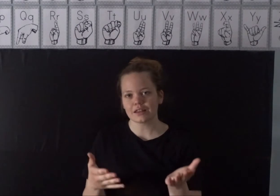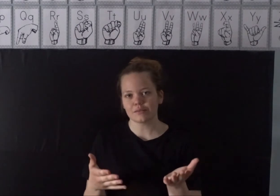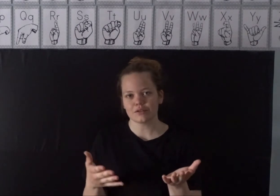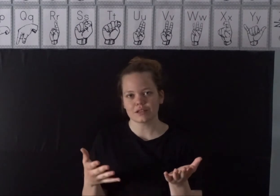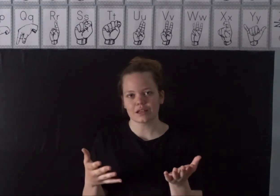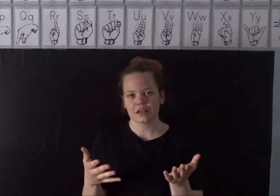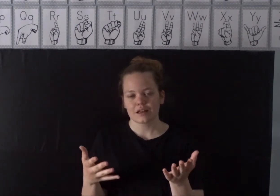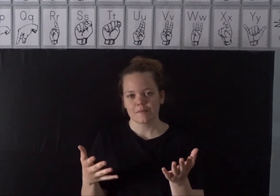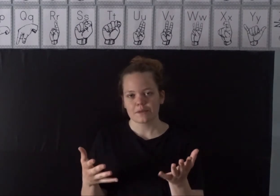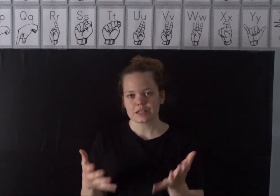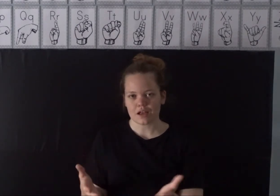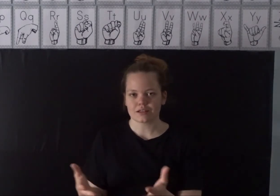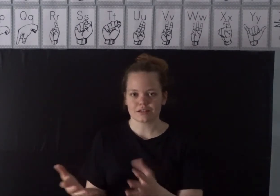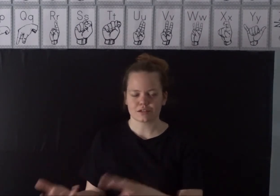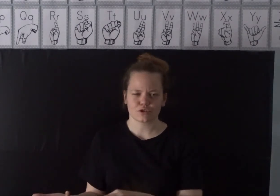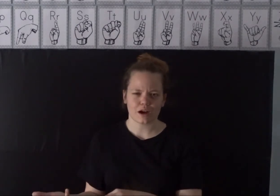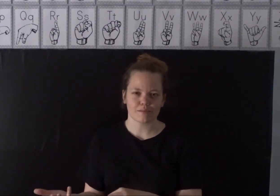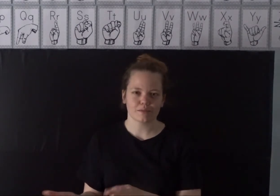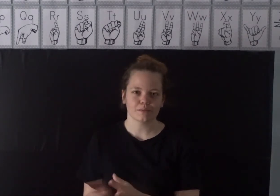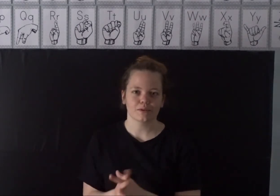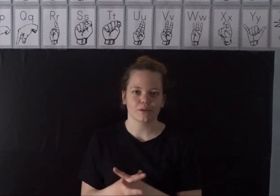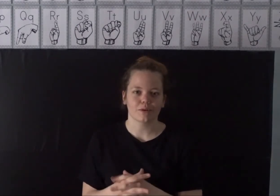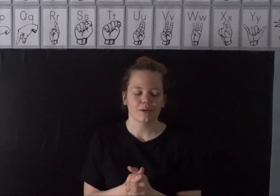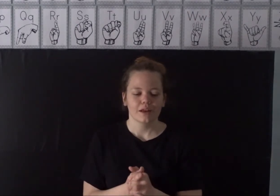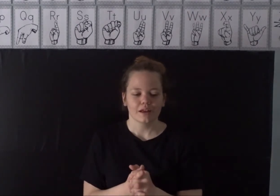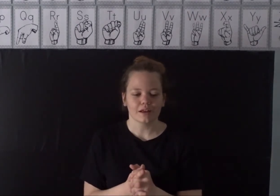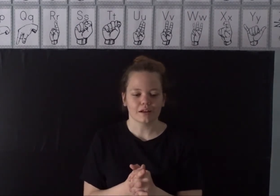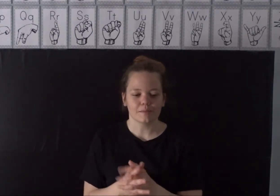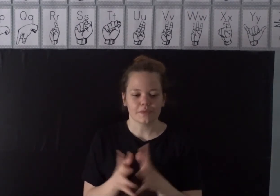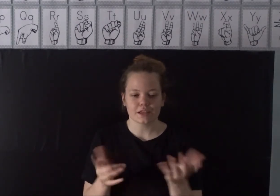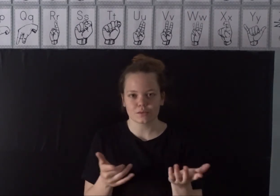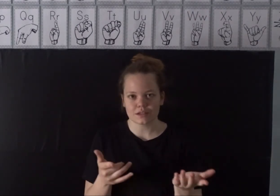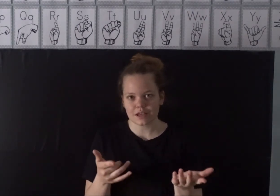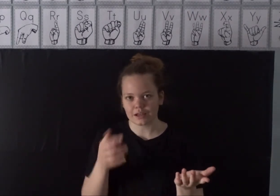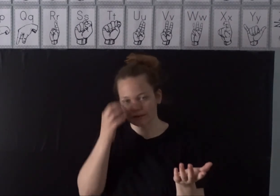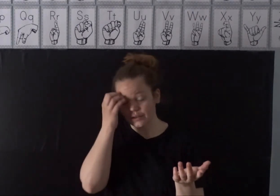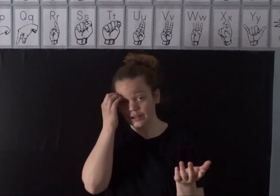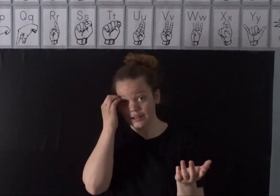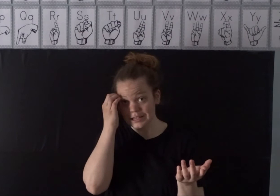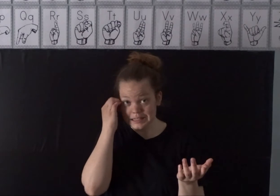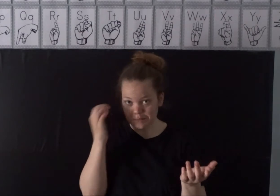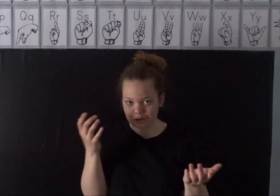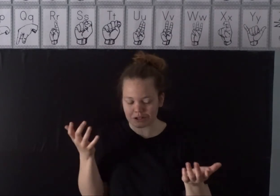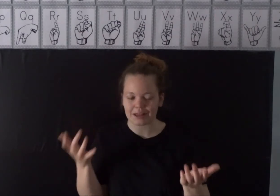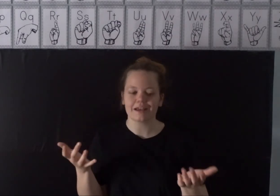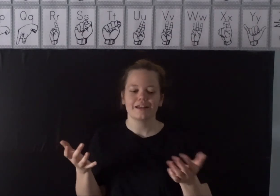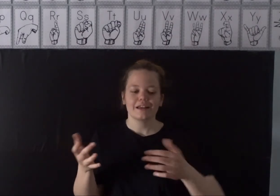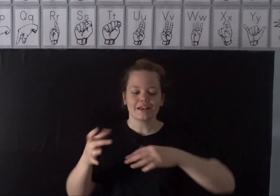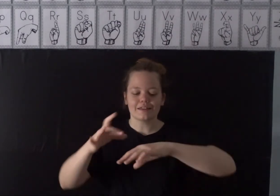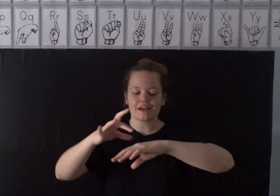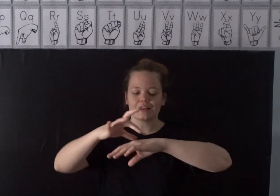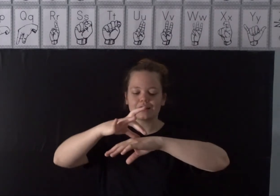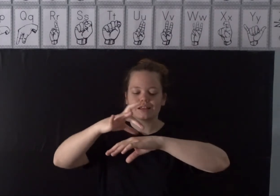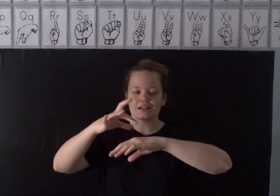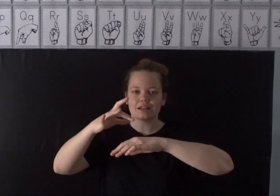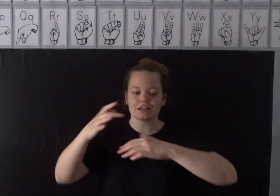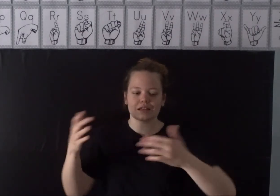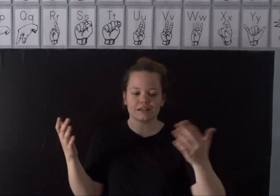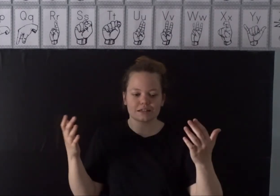them using signs that describe them. So this one is kind of similar to that in that it is